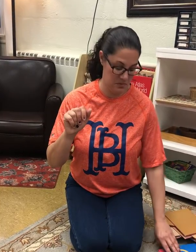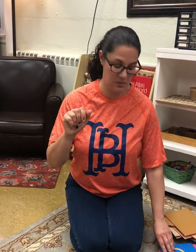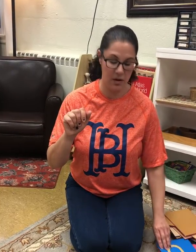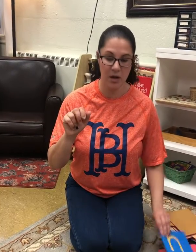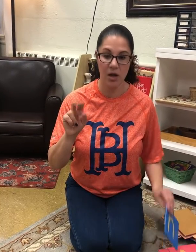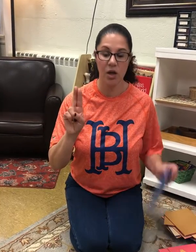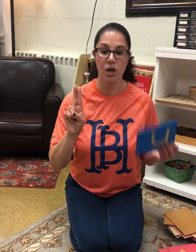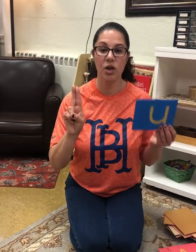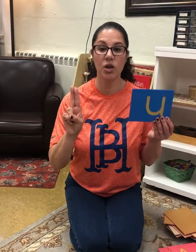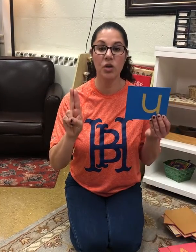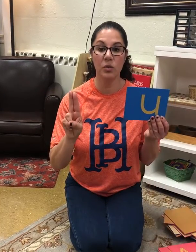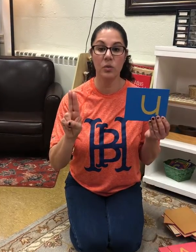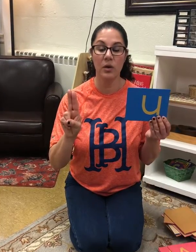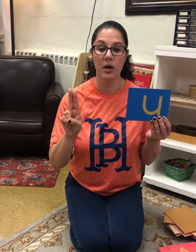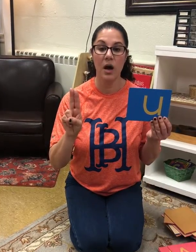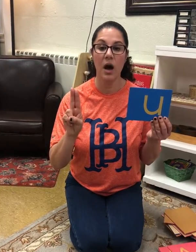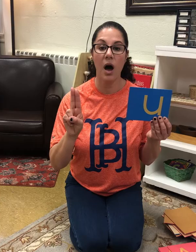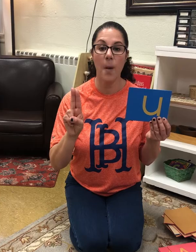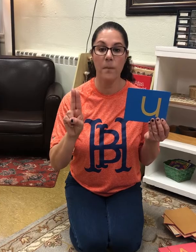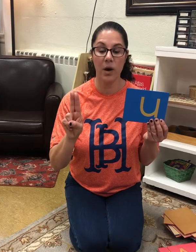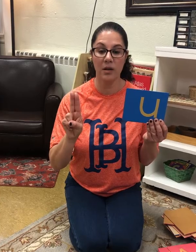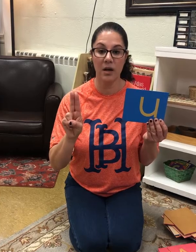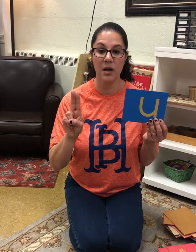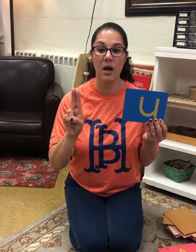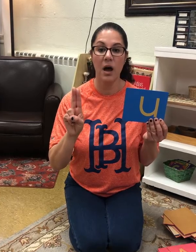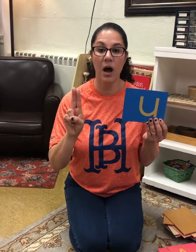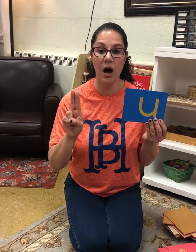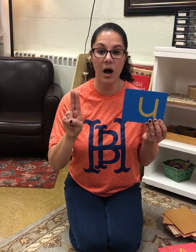U, umbrella, uh.